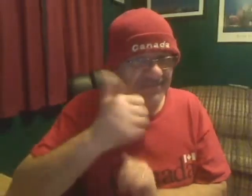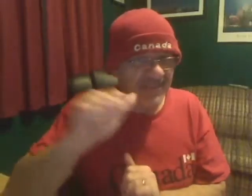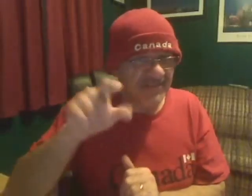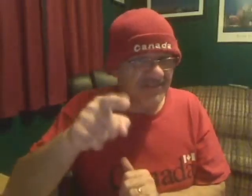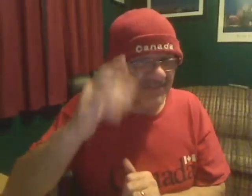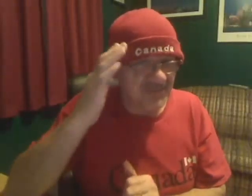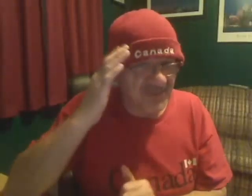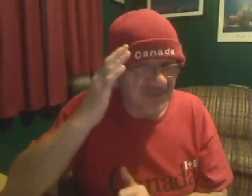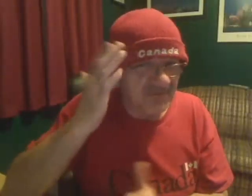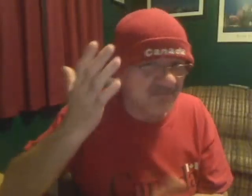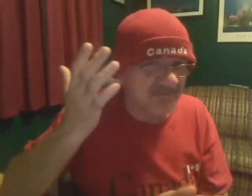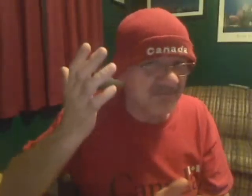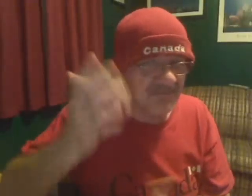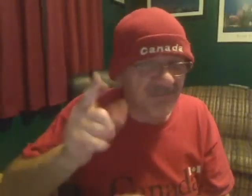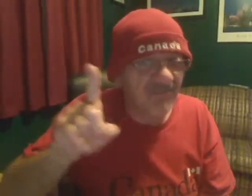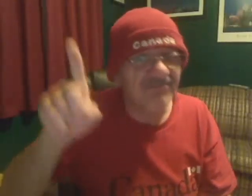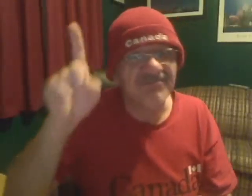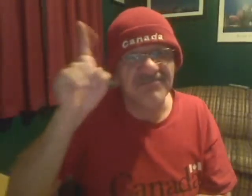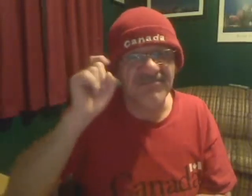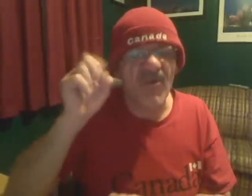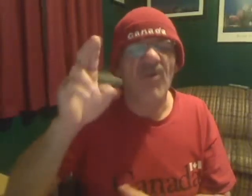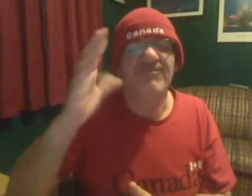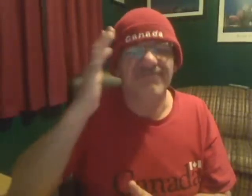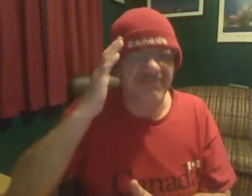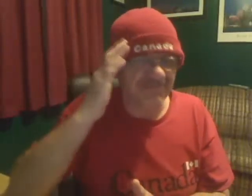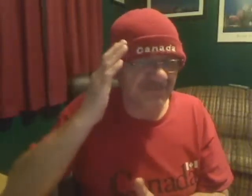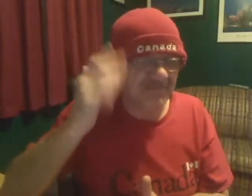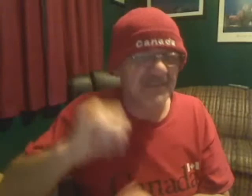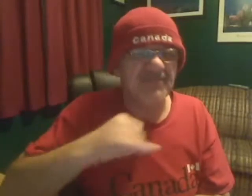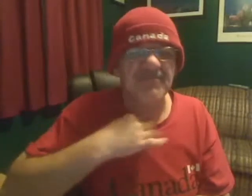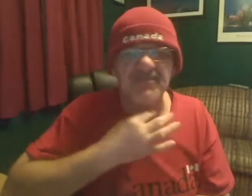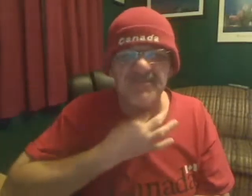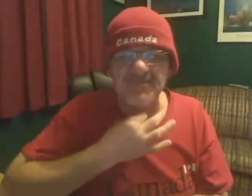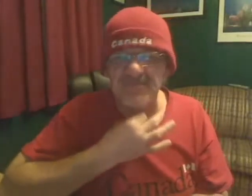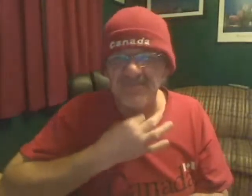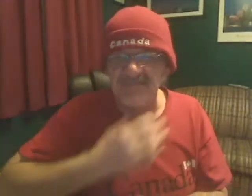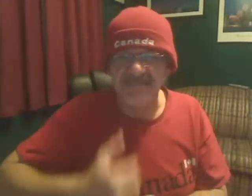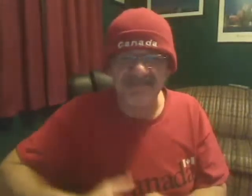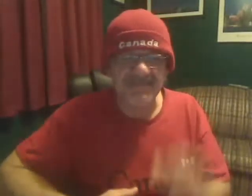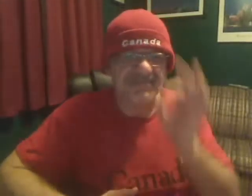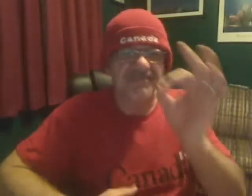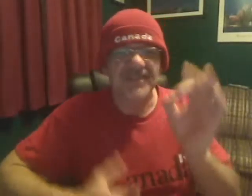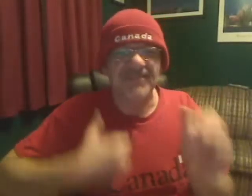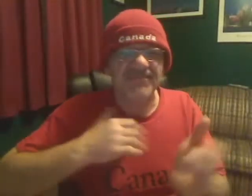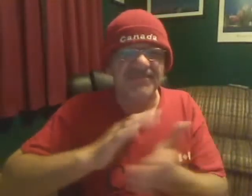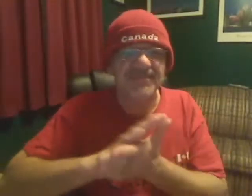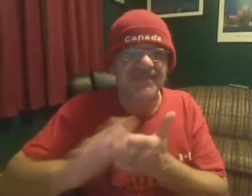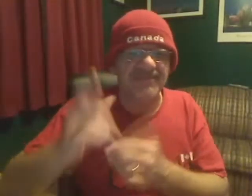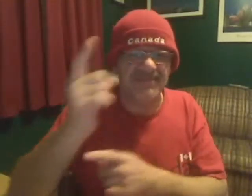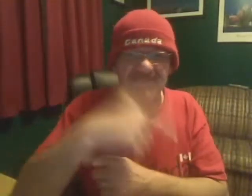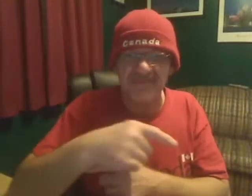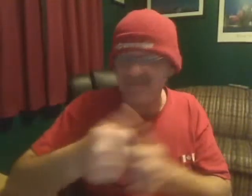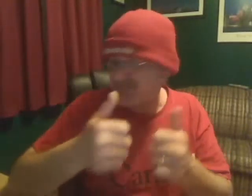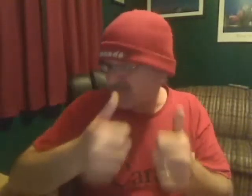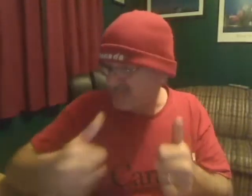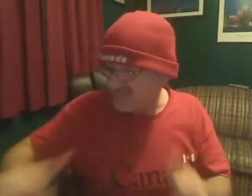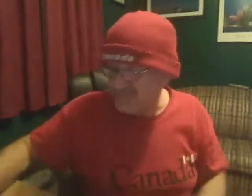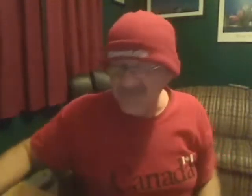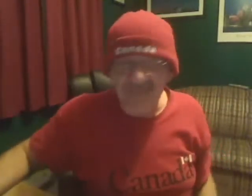...which leaves the door open for some last-minute consensus. If not, we're off to an election two and a half years since the